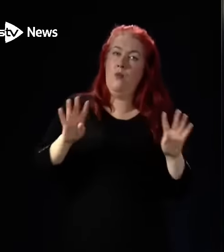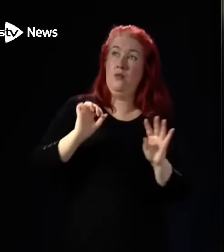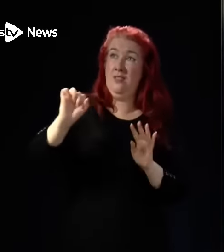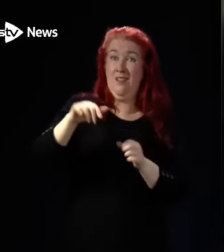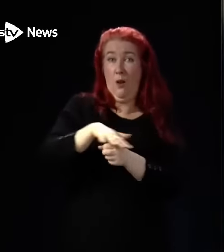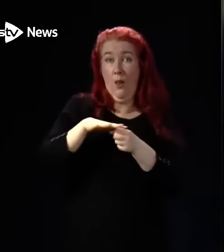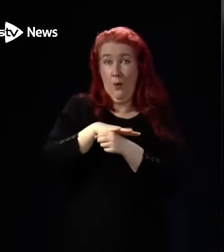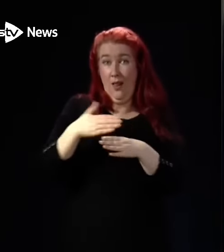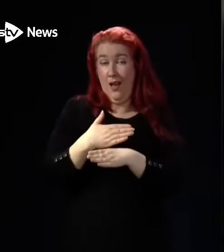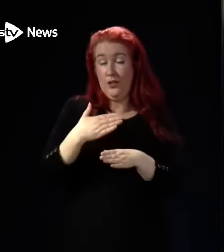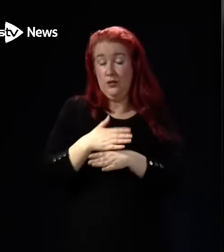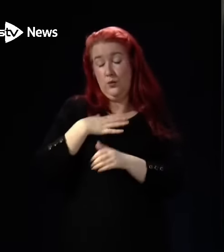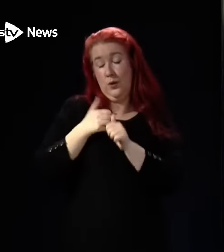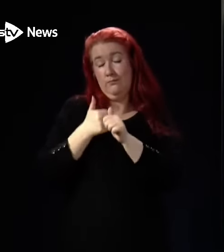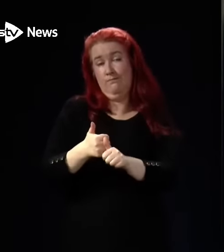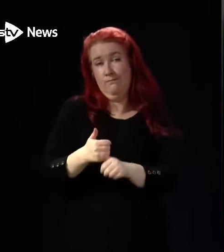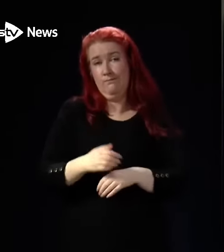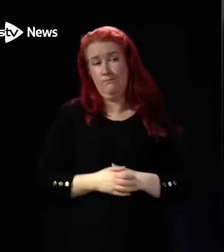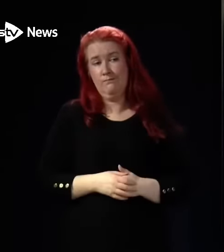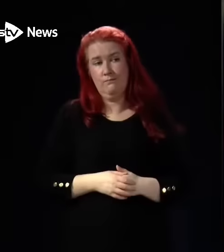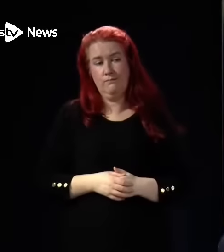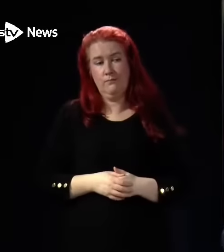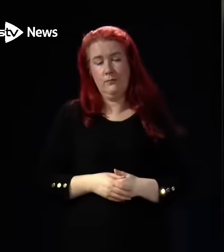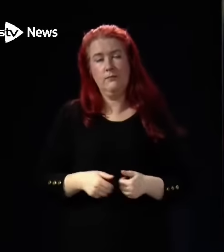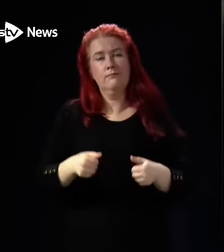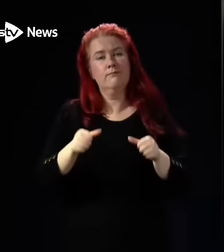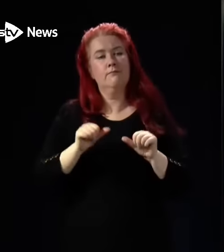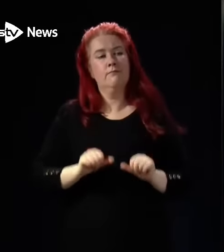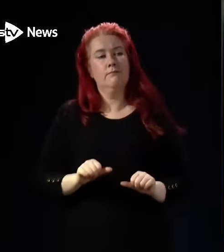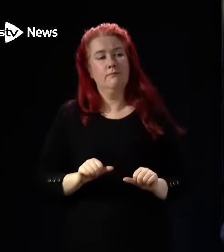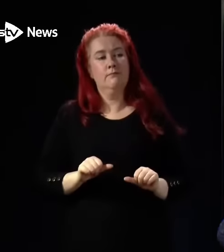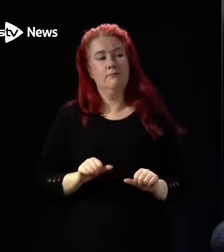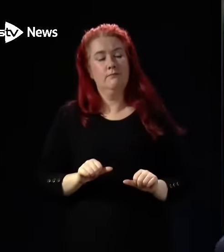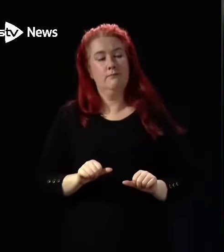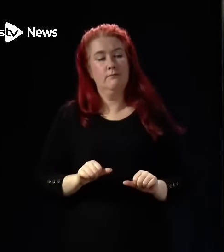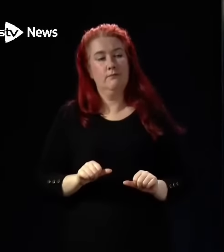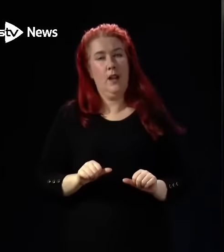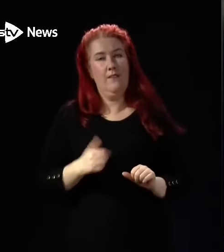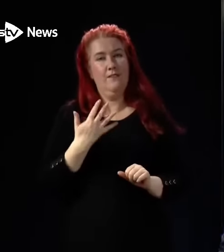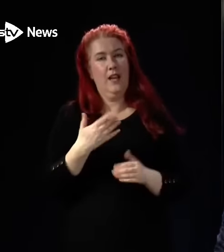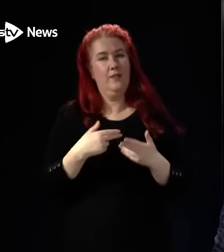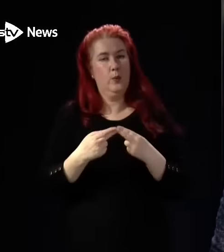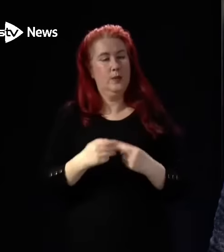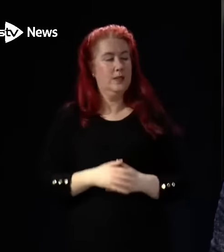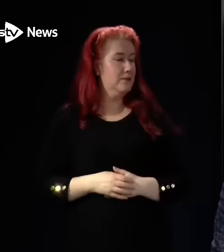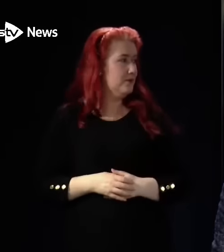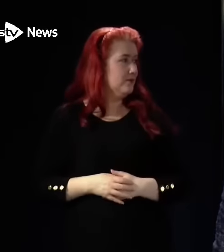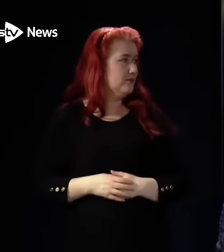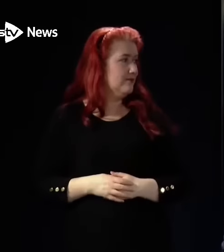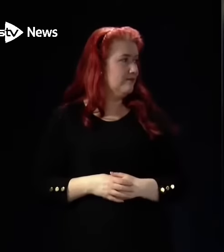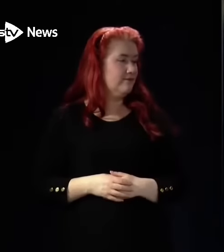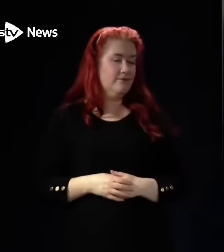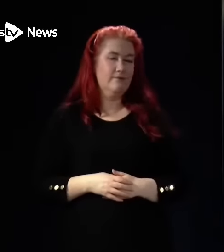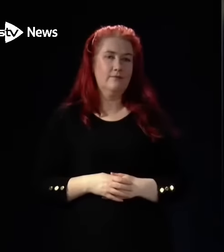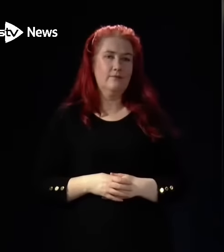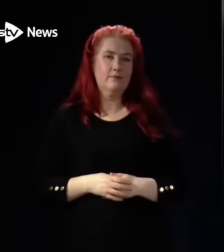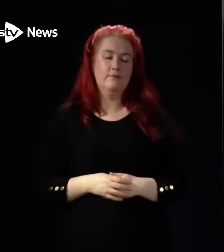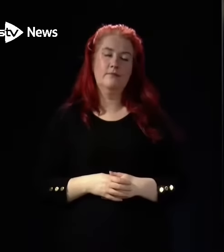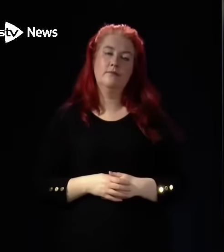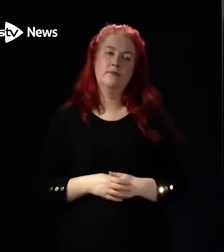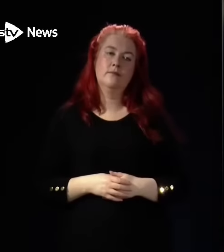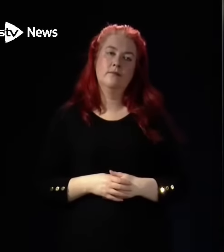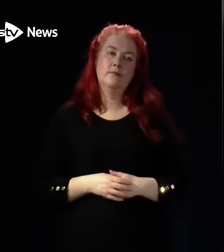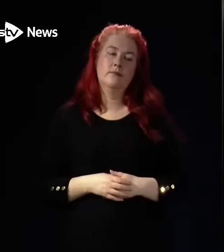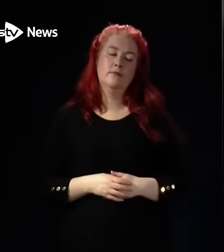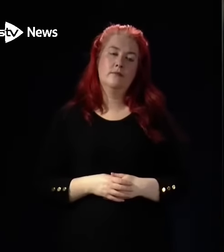that they think are necessary. Alan Jenkins from Five News. First Minister, you